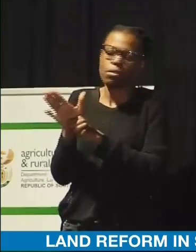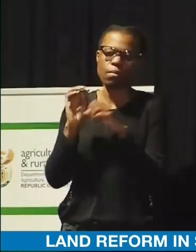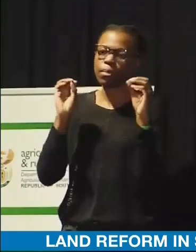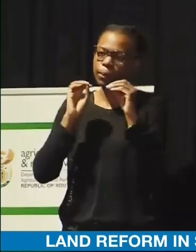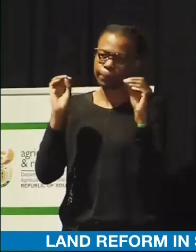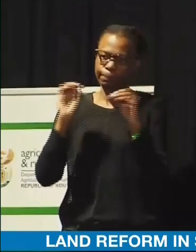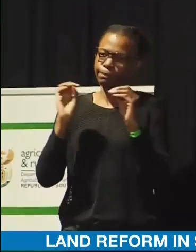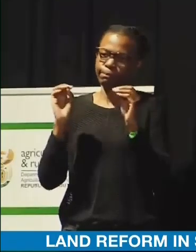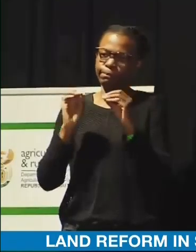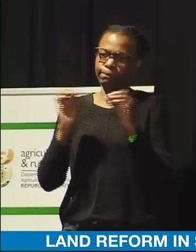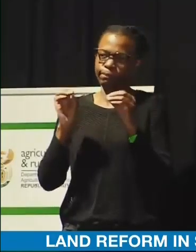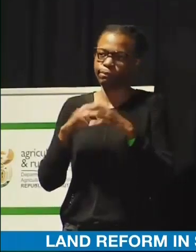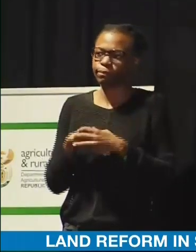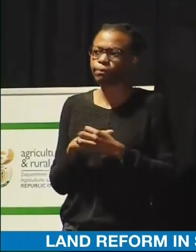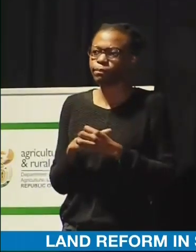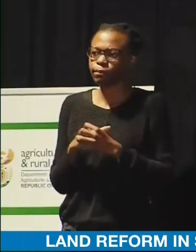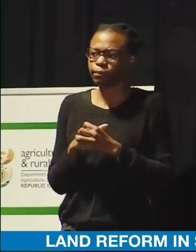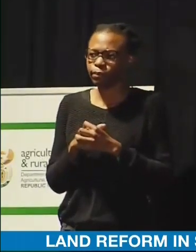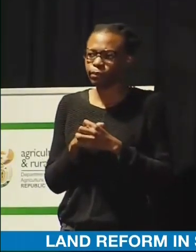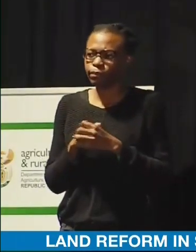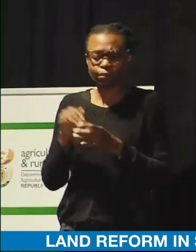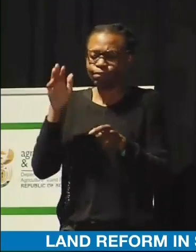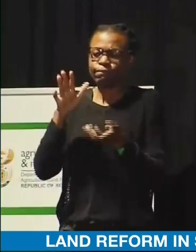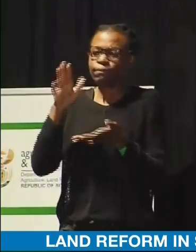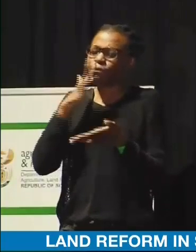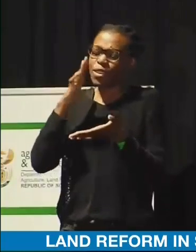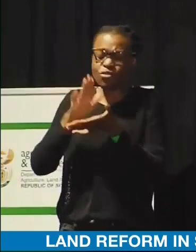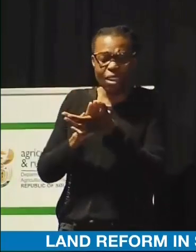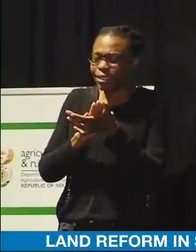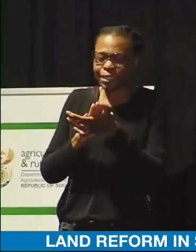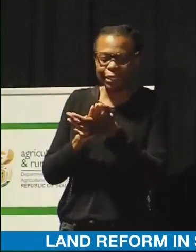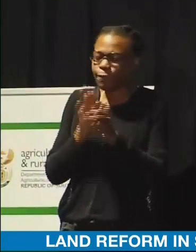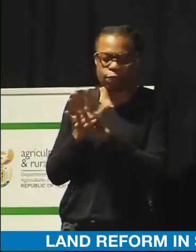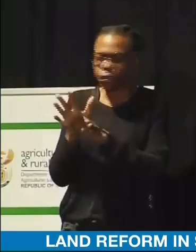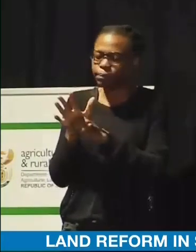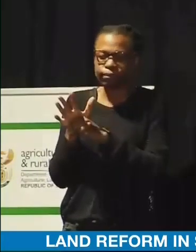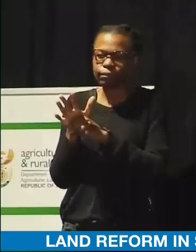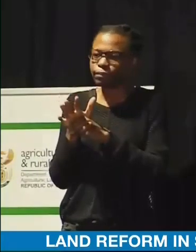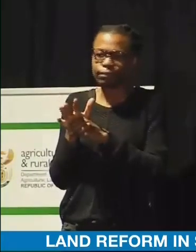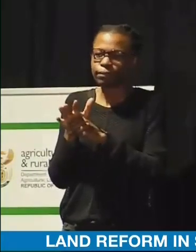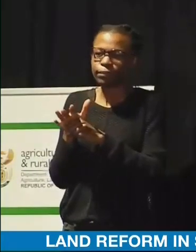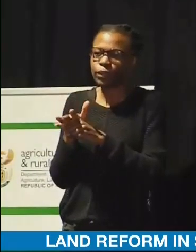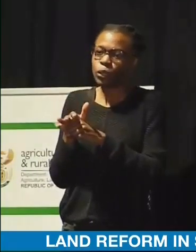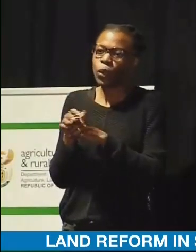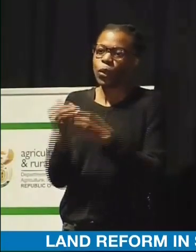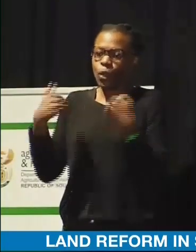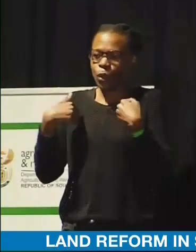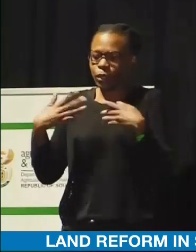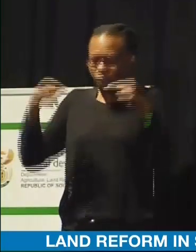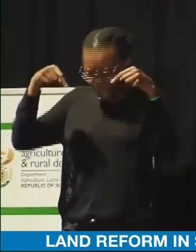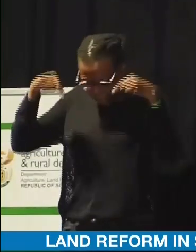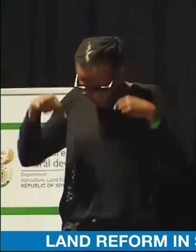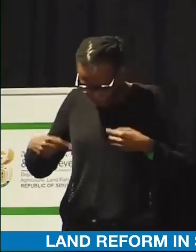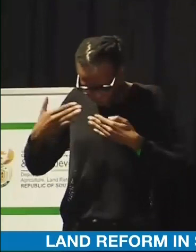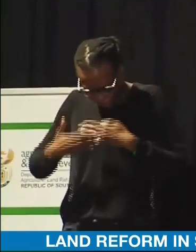You don't trust that. From today onwards, I think we must improve